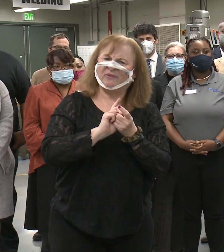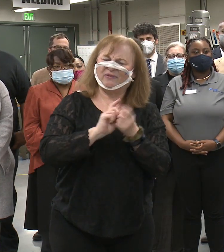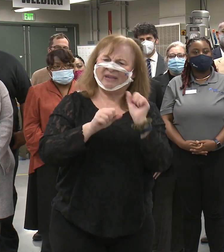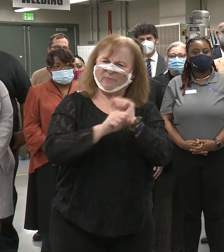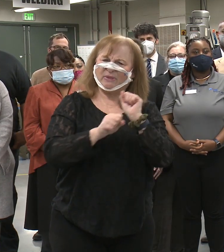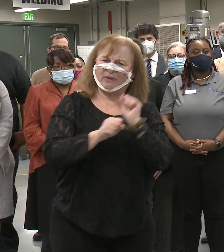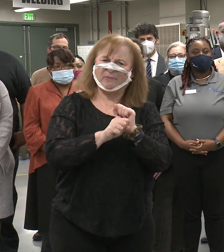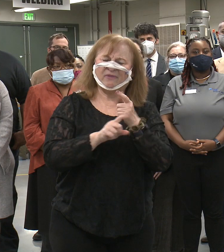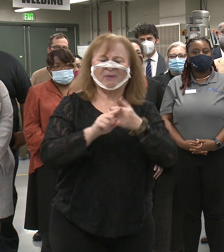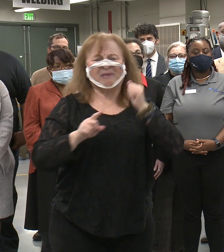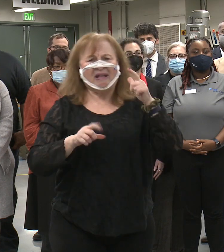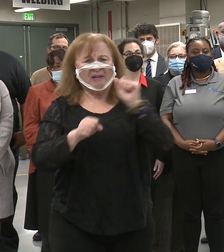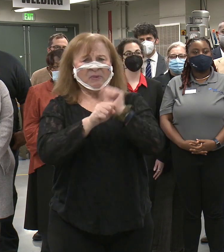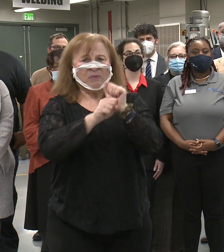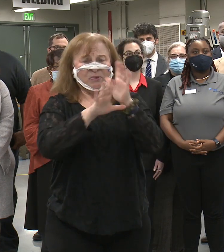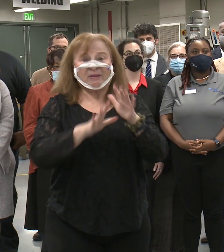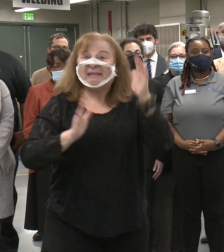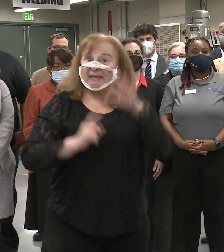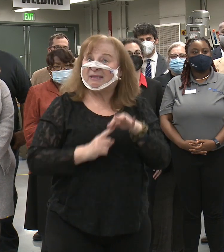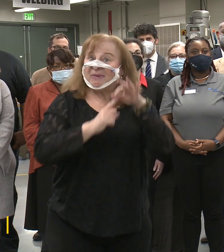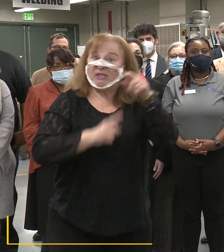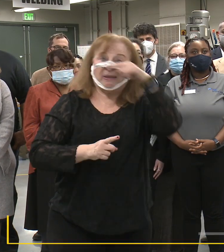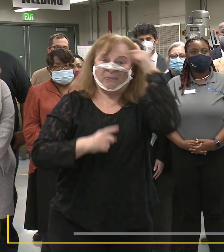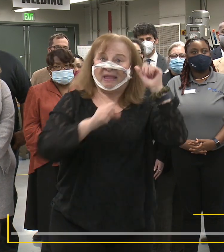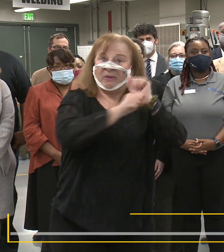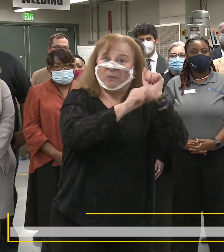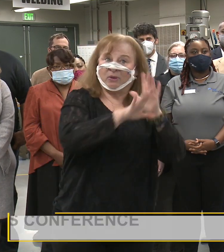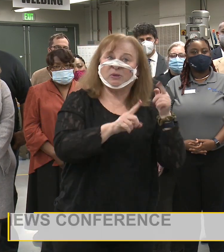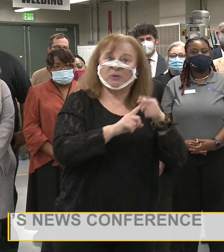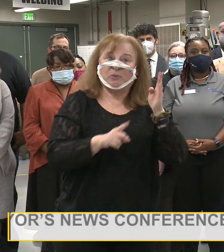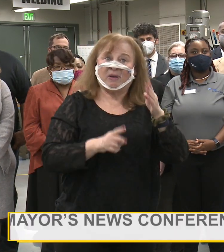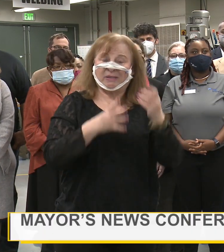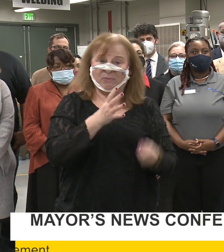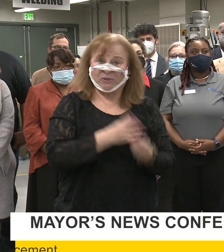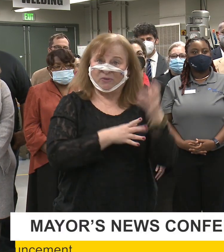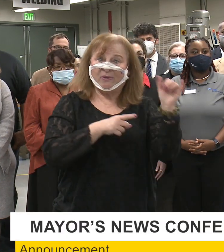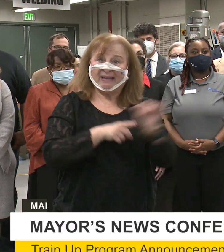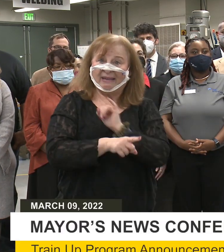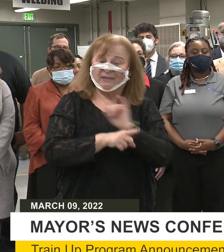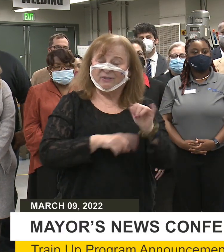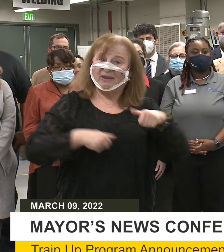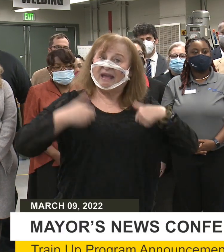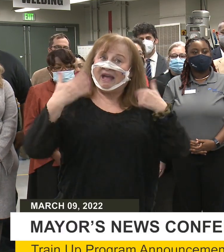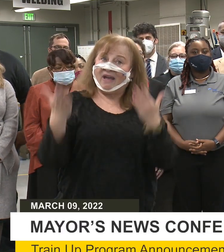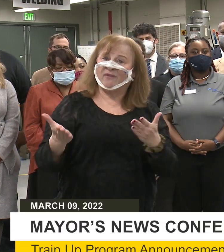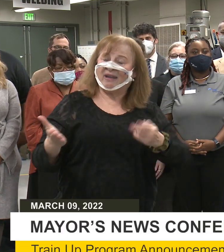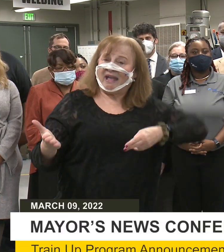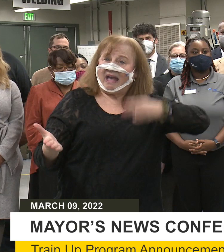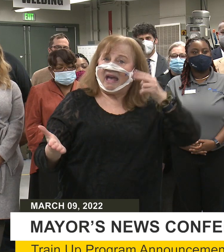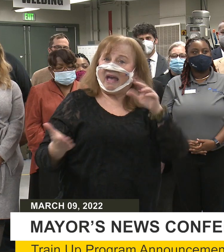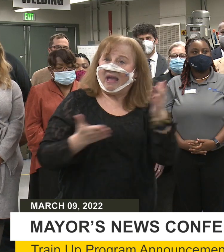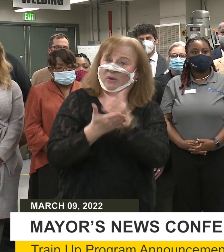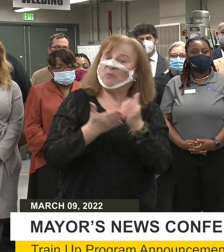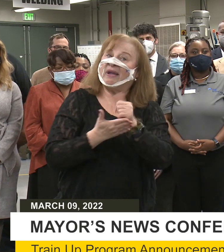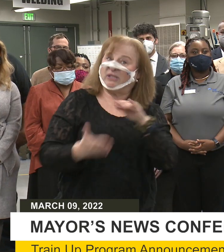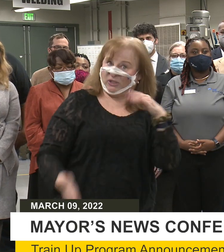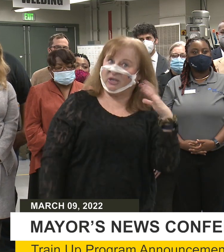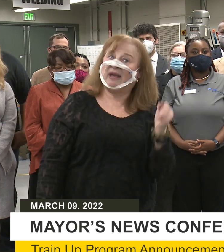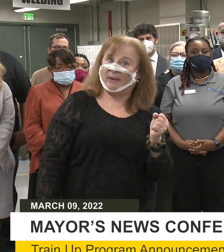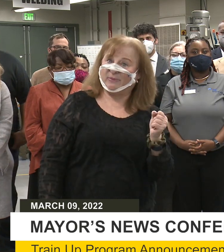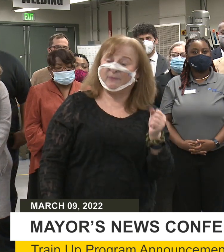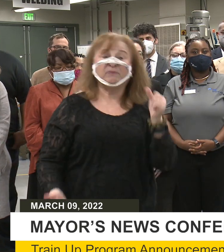among all workers, especially black workers, to Baltimore's growing industries offering high-wage jobs